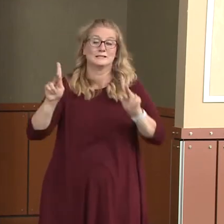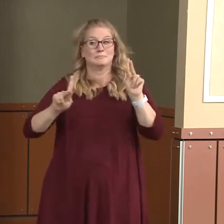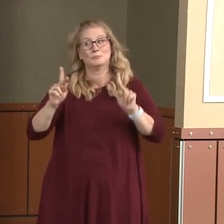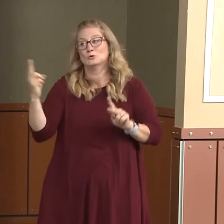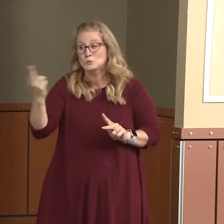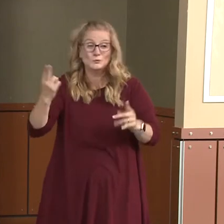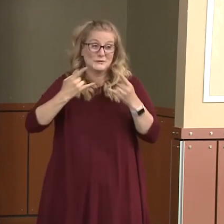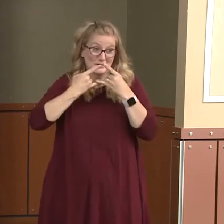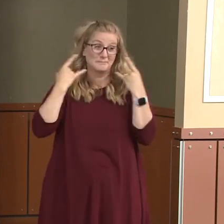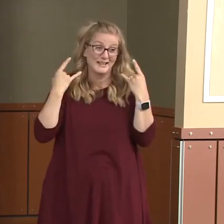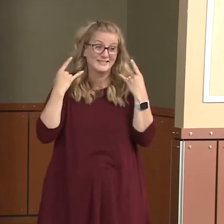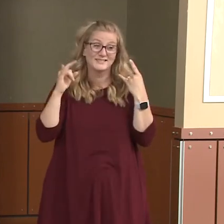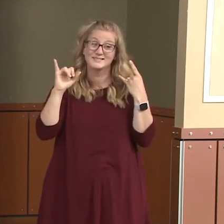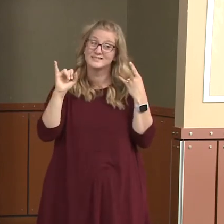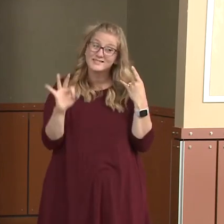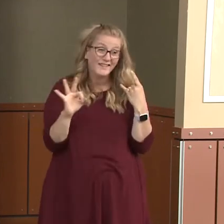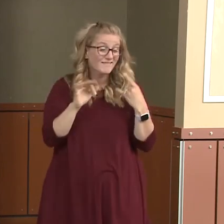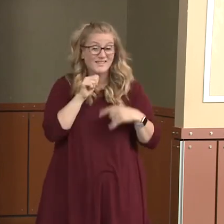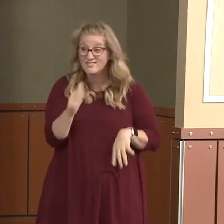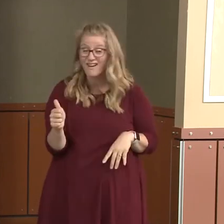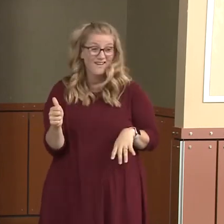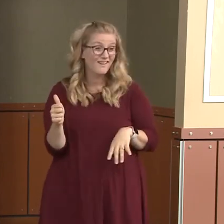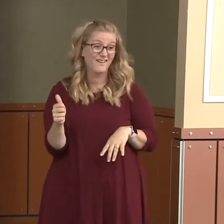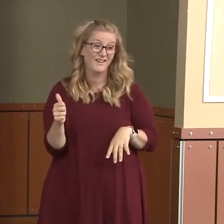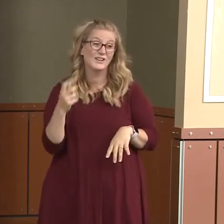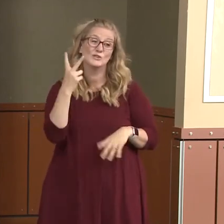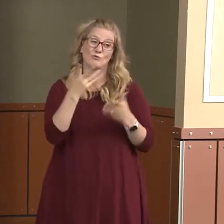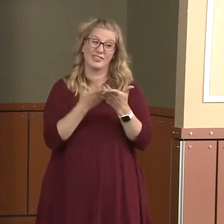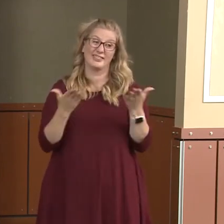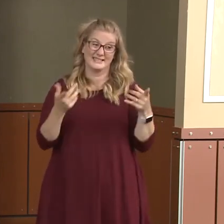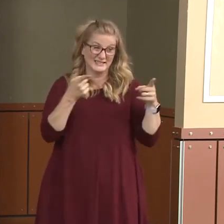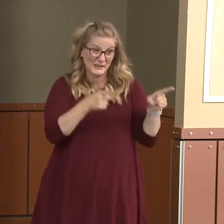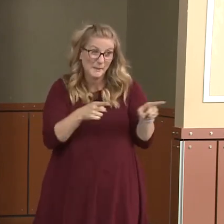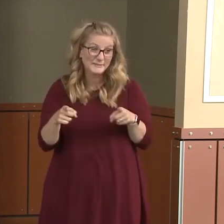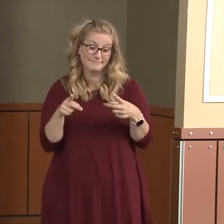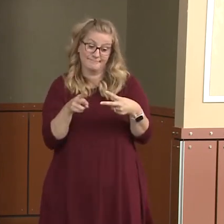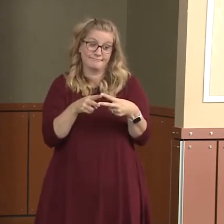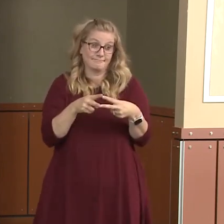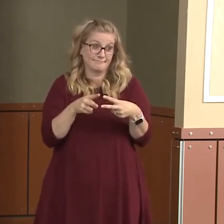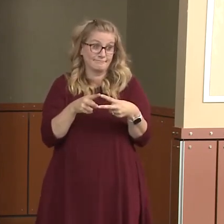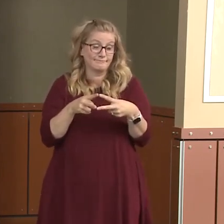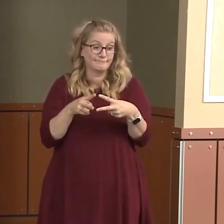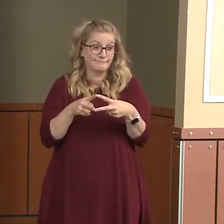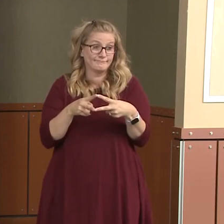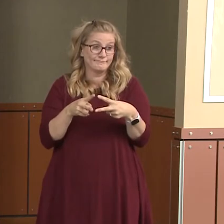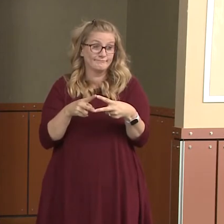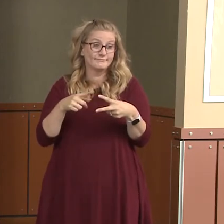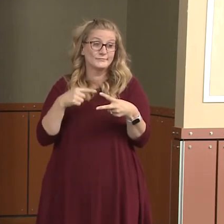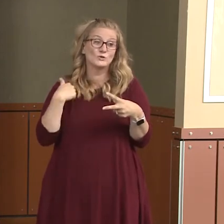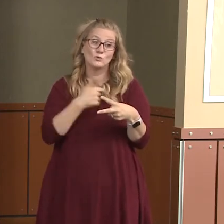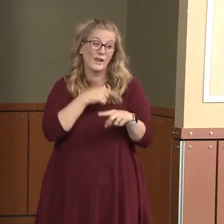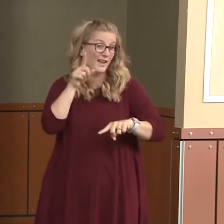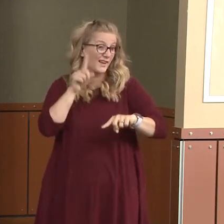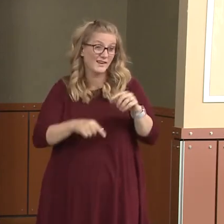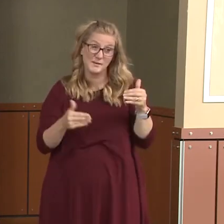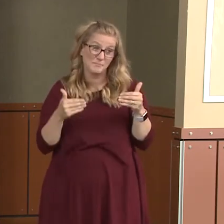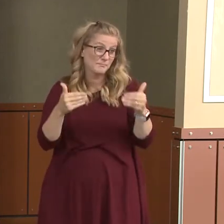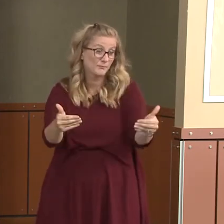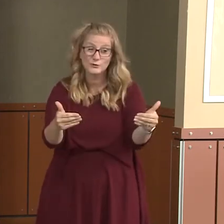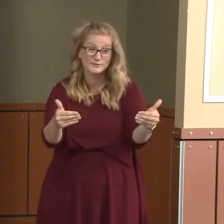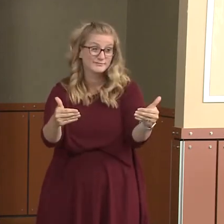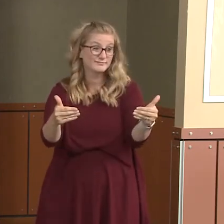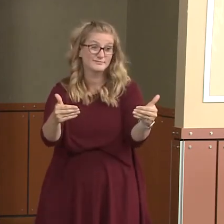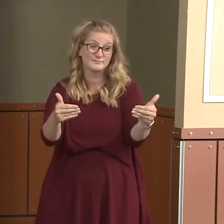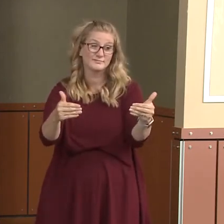our mask use up, two things are going to happen. think, one, we're not going to be able to move forward the way that I know